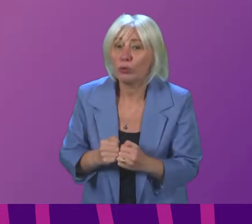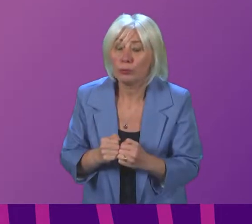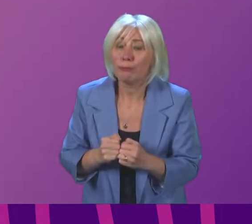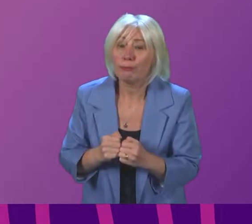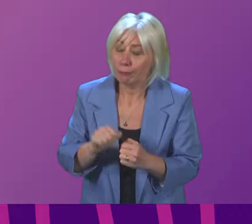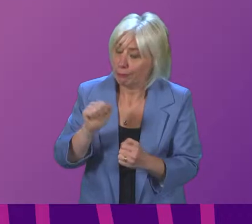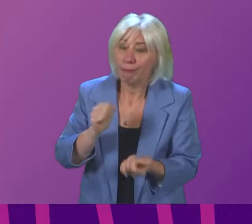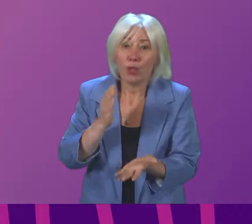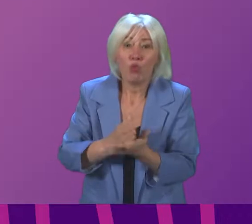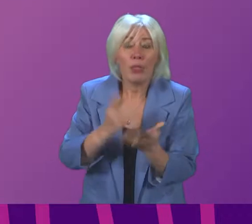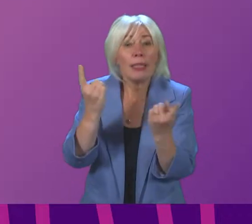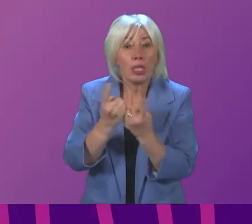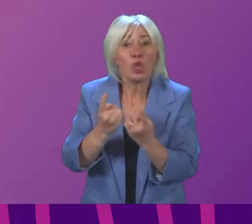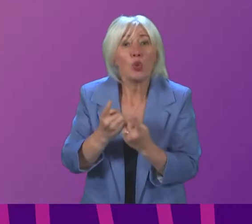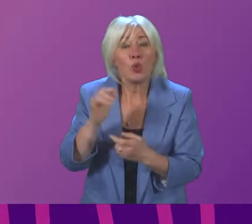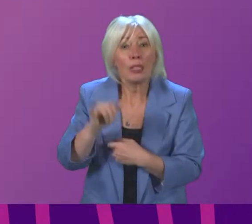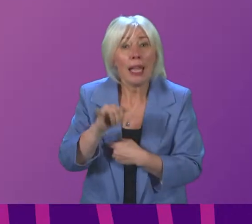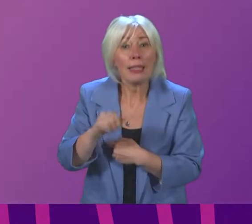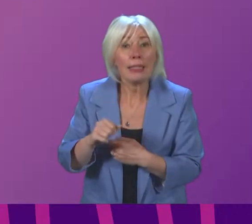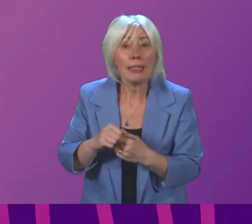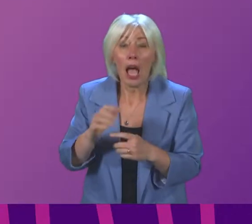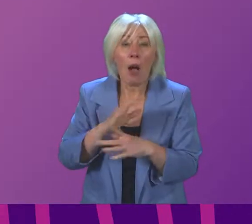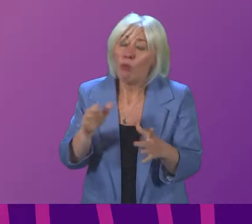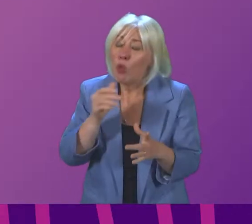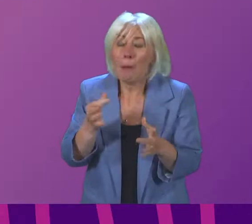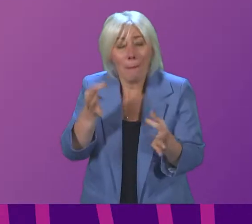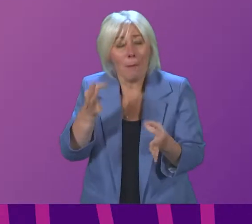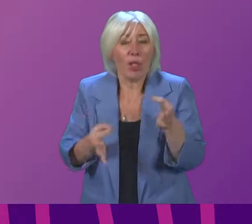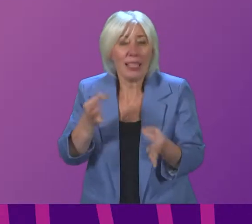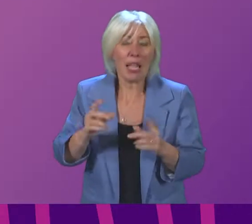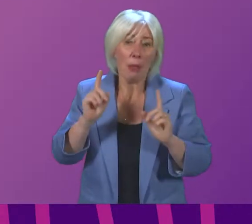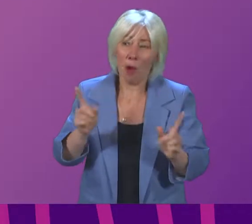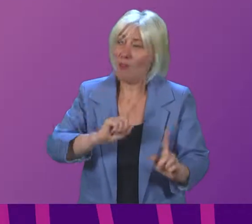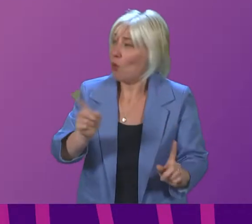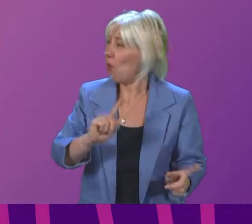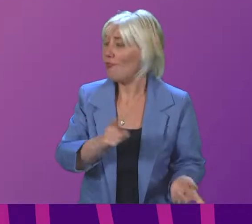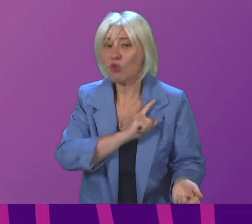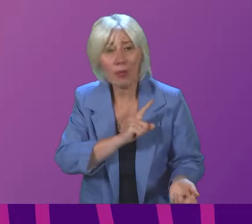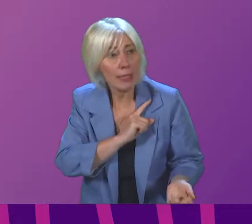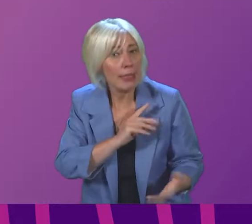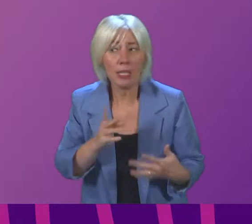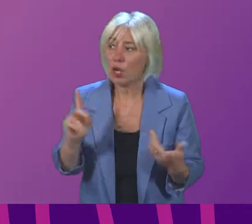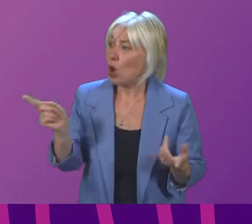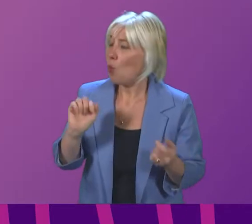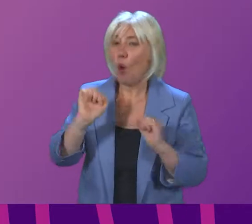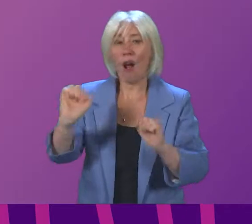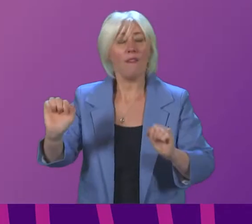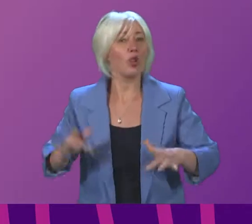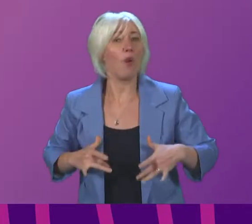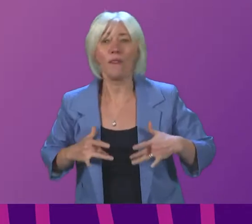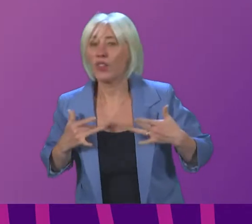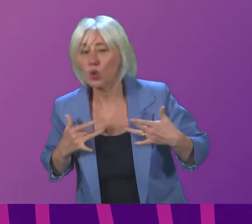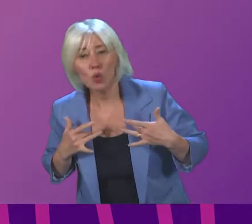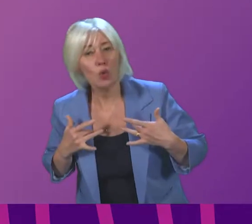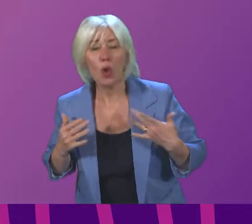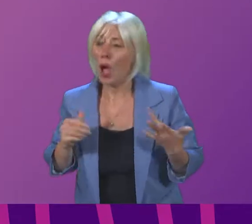and you know it is not being political to point it out for whatever reason and whatever anybody's view of this is and I'm not going to